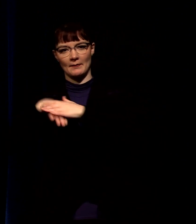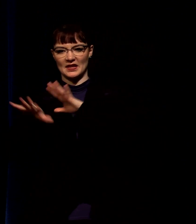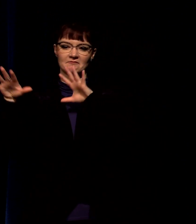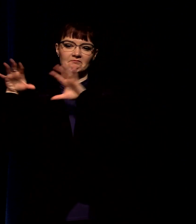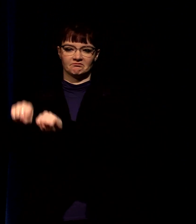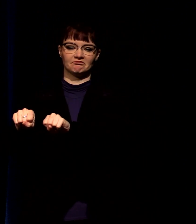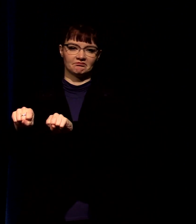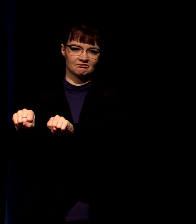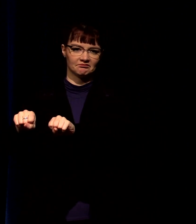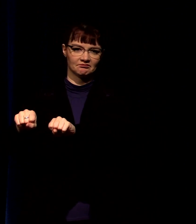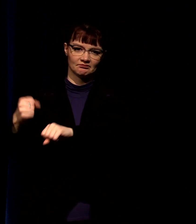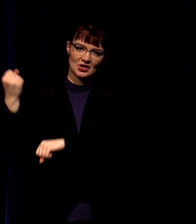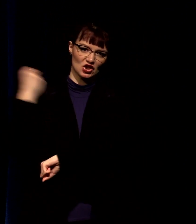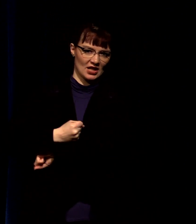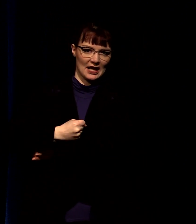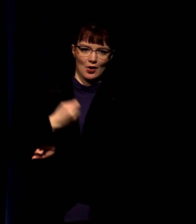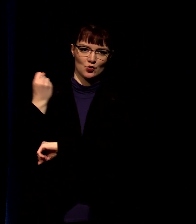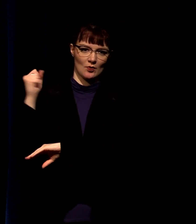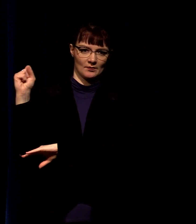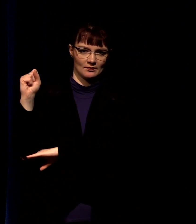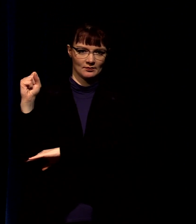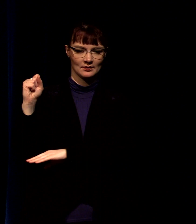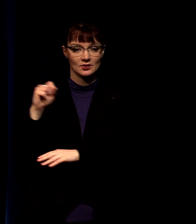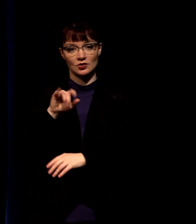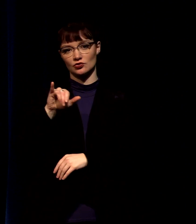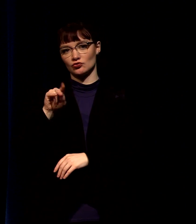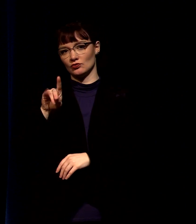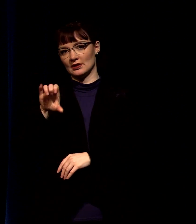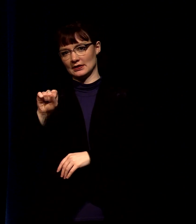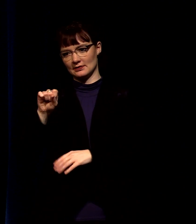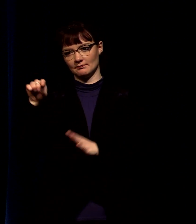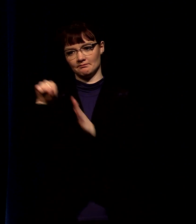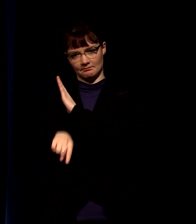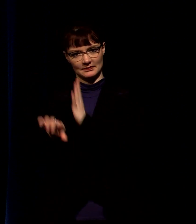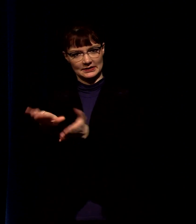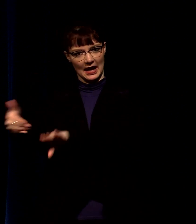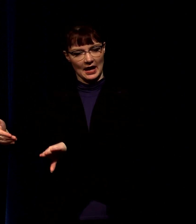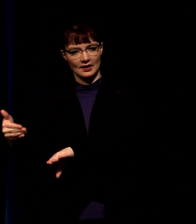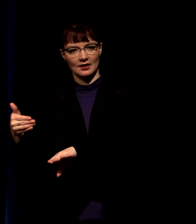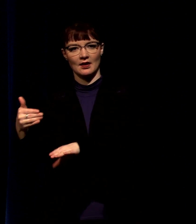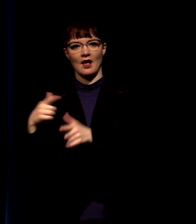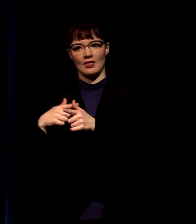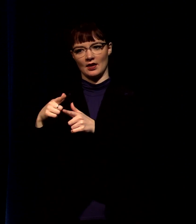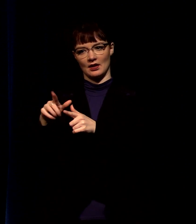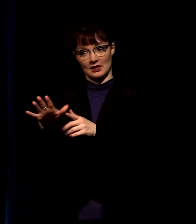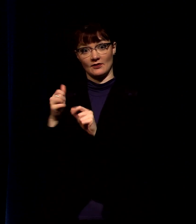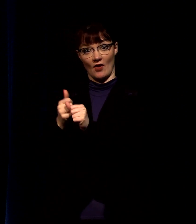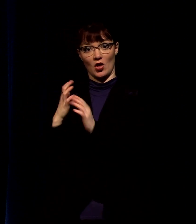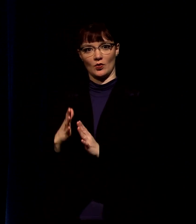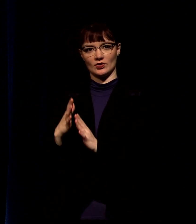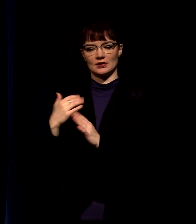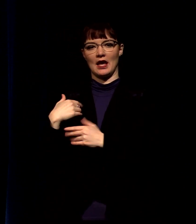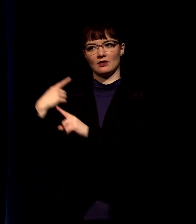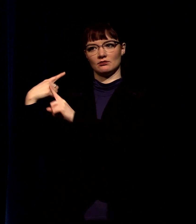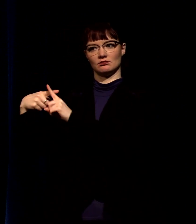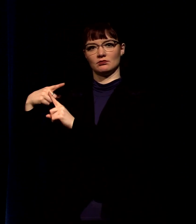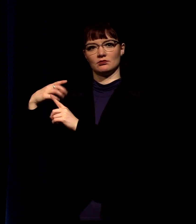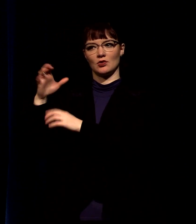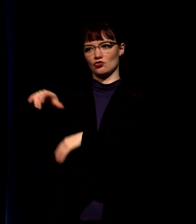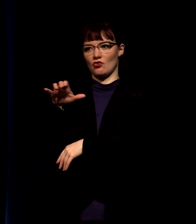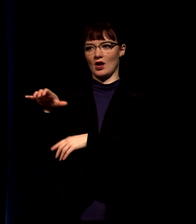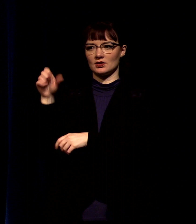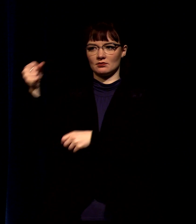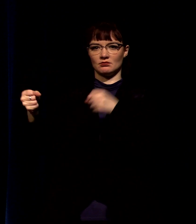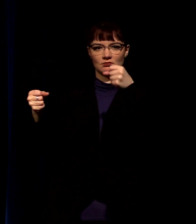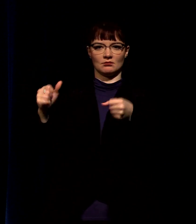pretty hardcore in fact they crucified him and many of his followers and they put these crosses on the roads that led out of the city and out of the villages